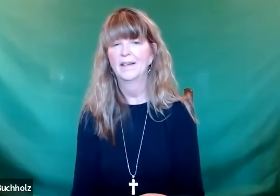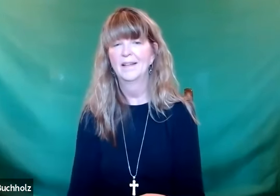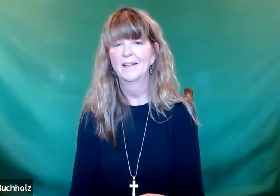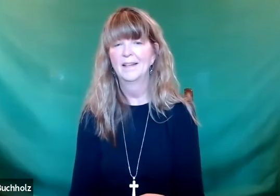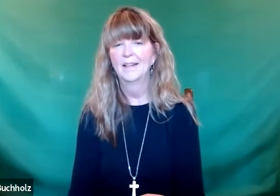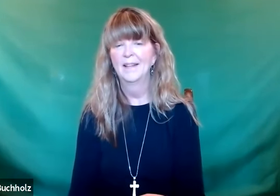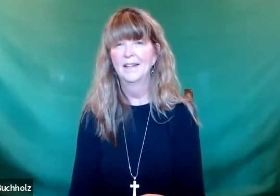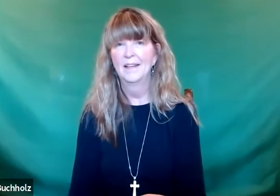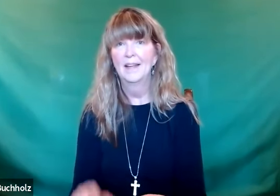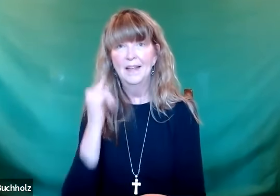thorns? Is it good?